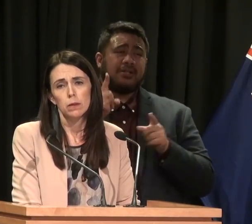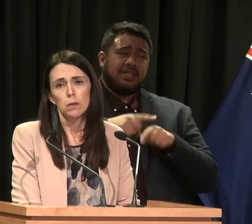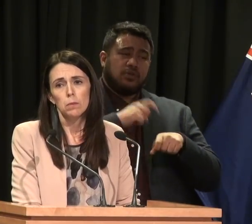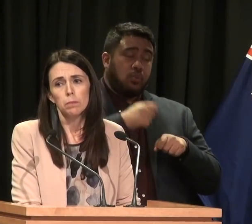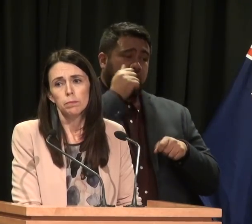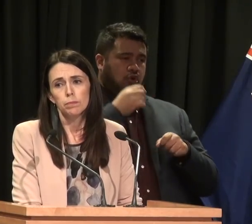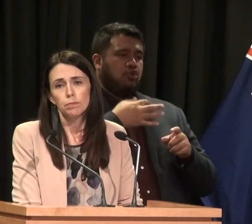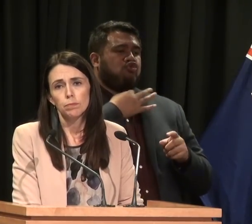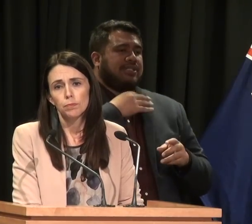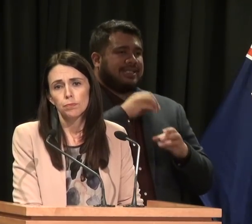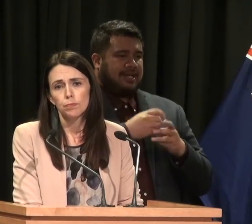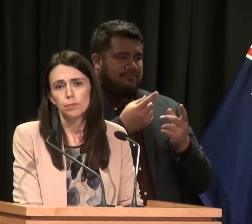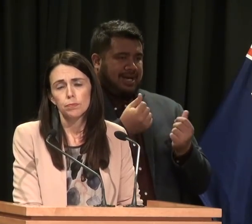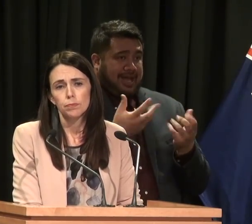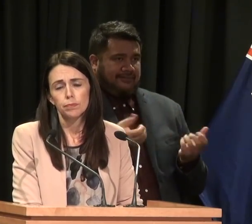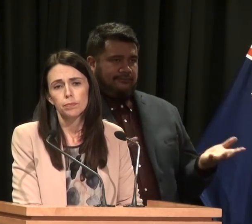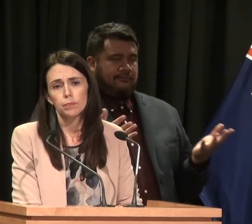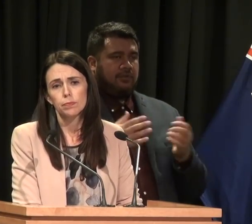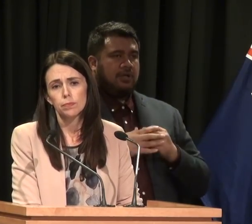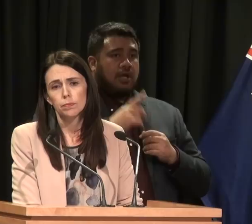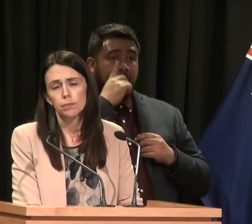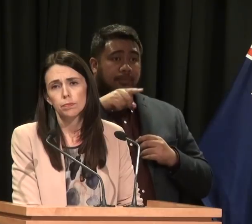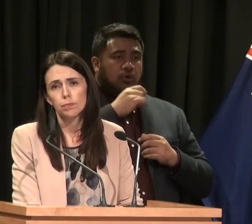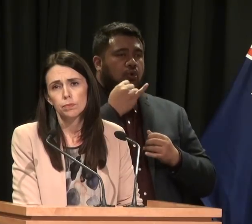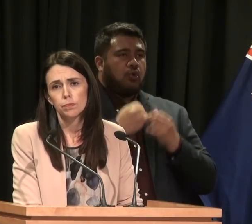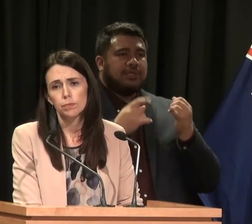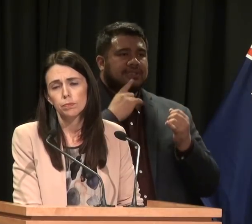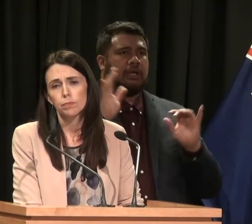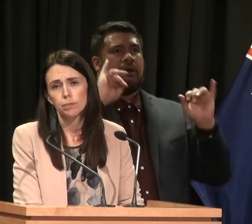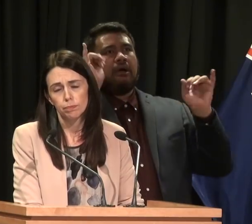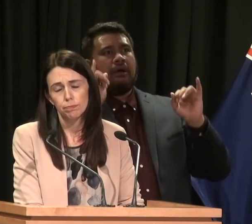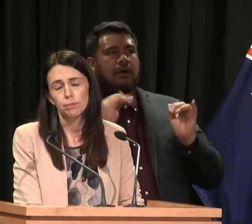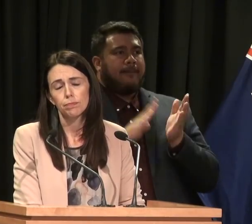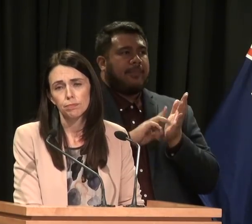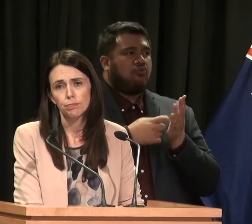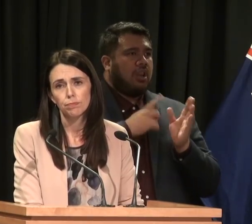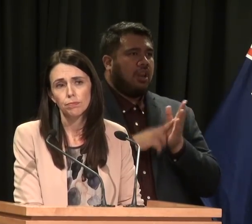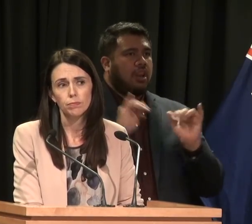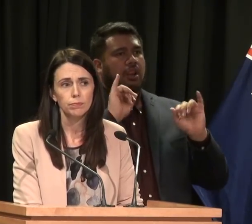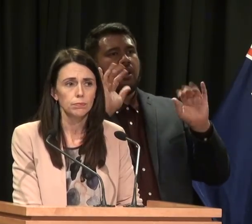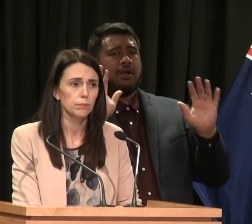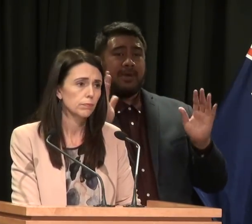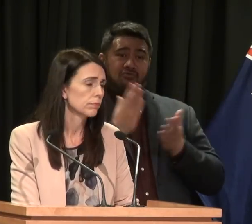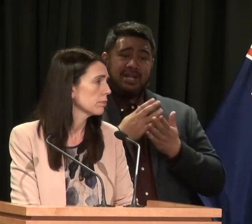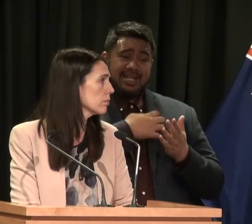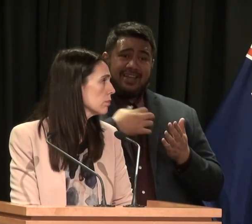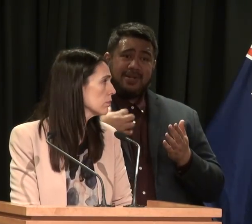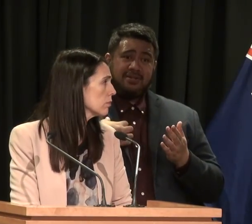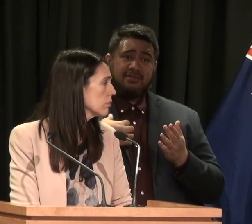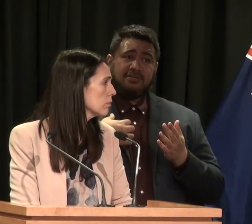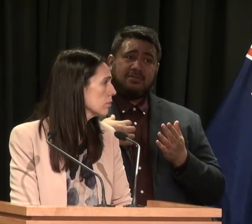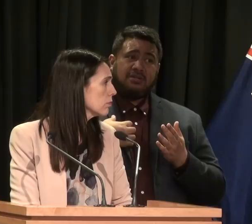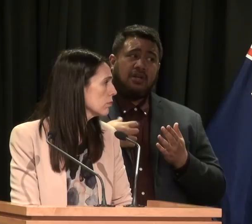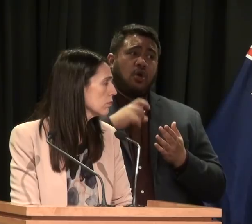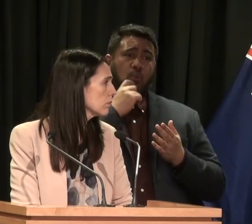in this. Everybody always raises the moral hazard argument in this. The reality for governments is that they will end up intervening